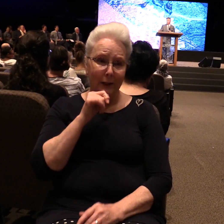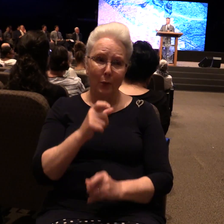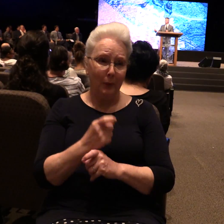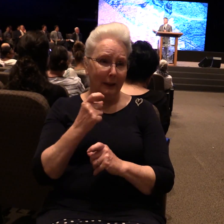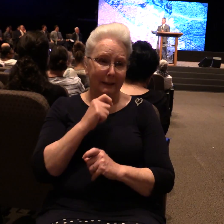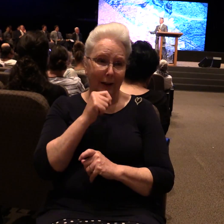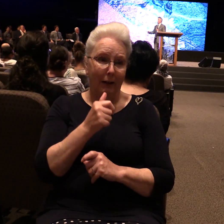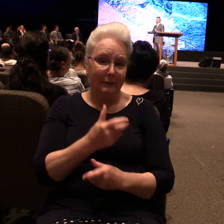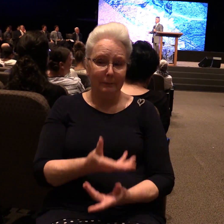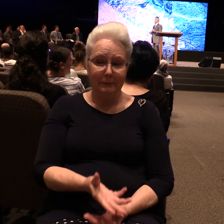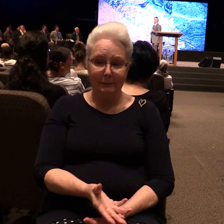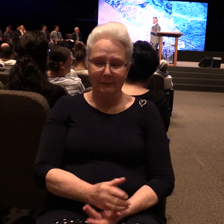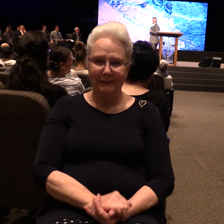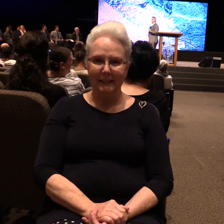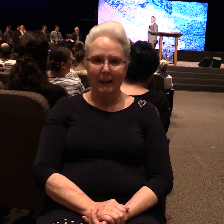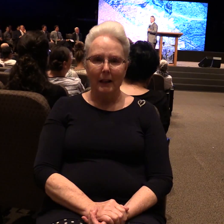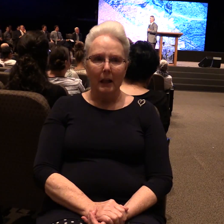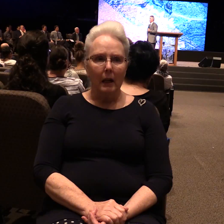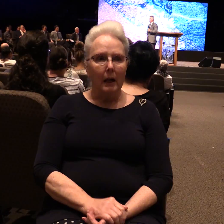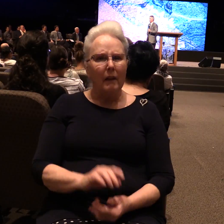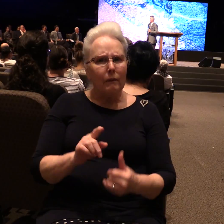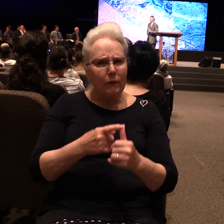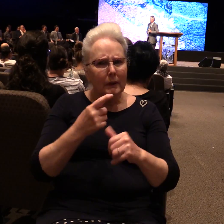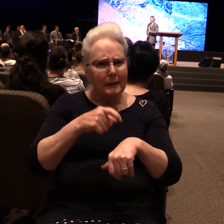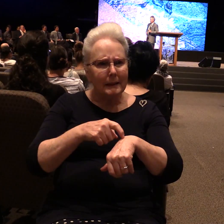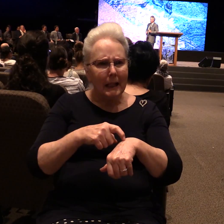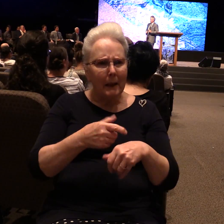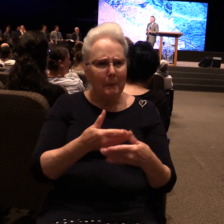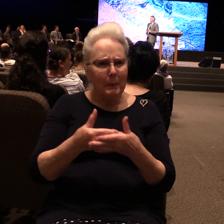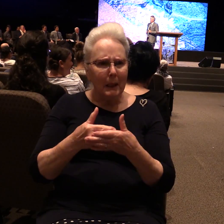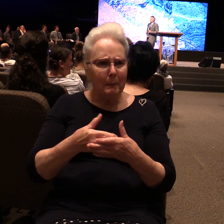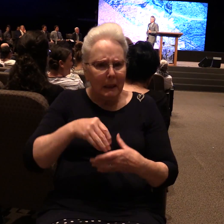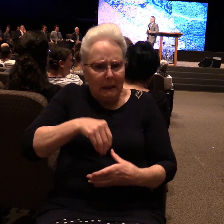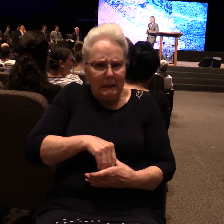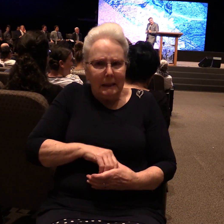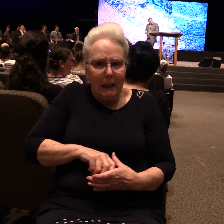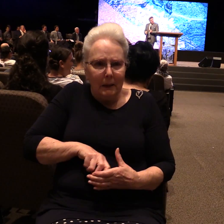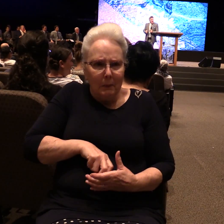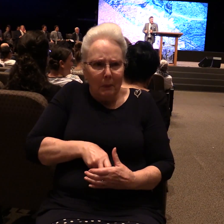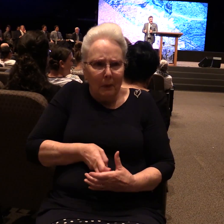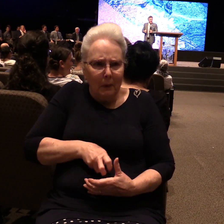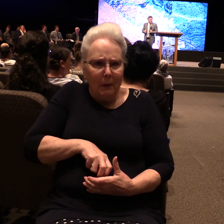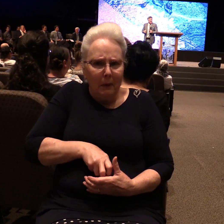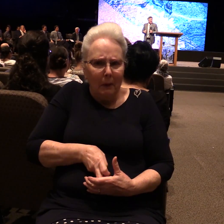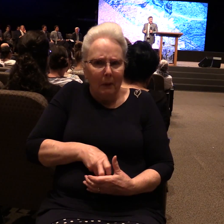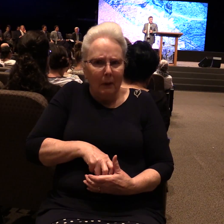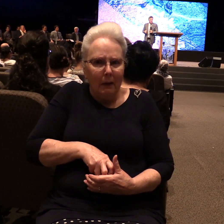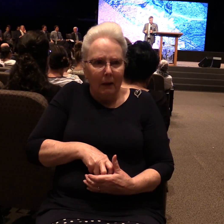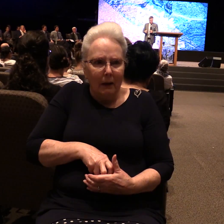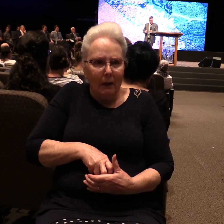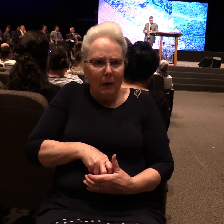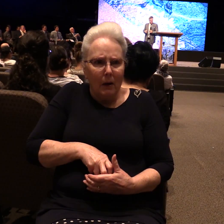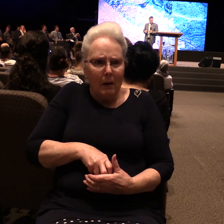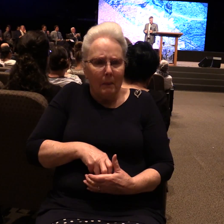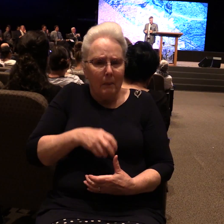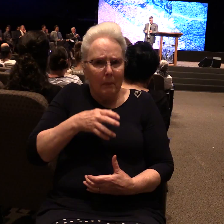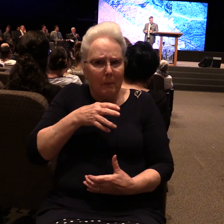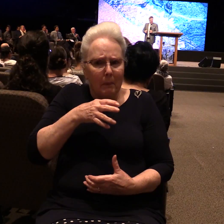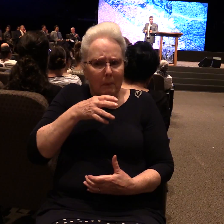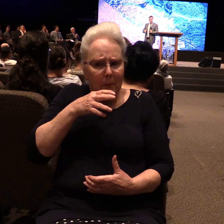But I wonder what it was like when the baby moved for the first time. What was it when the shift happened inside her womb?